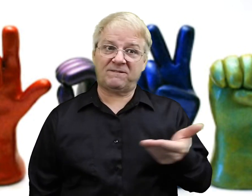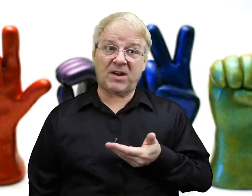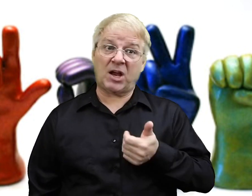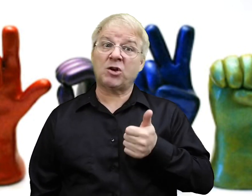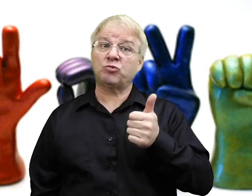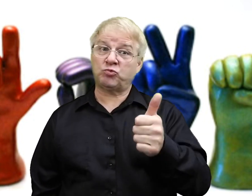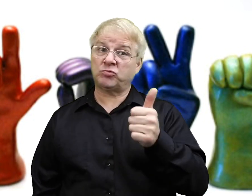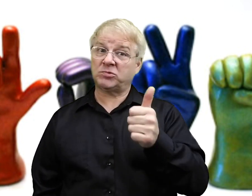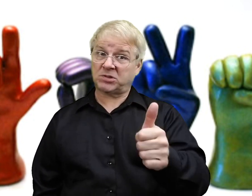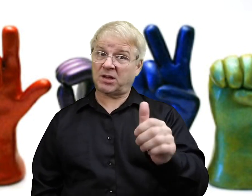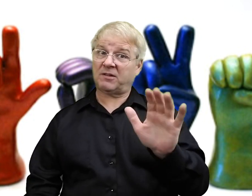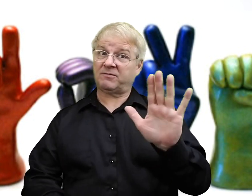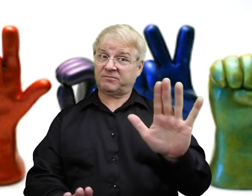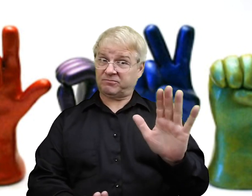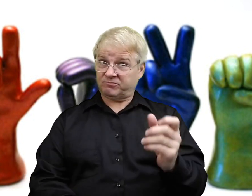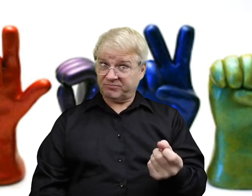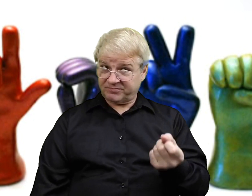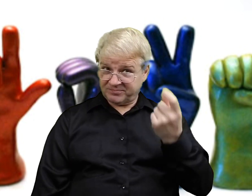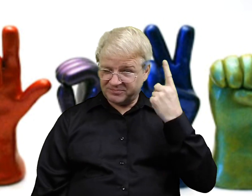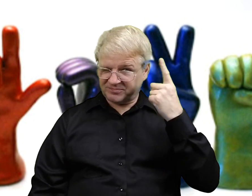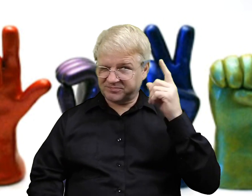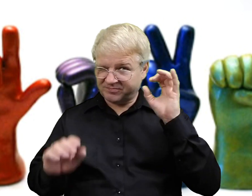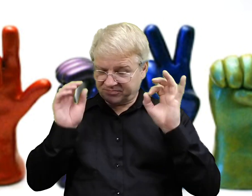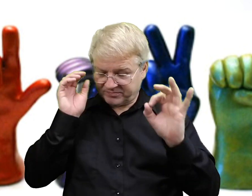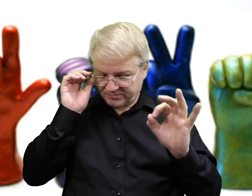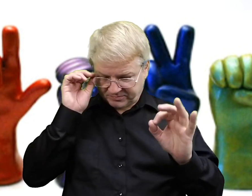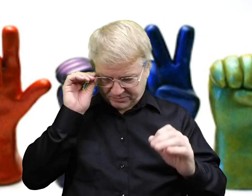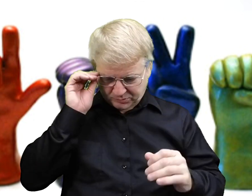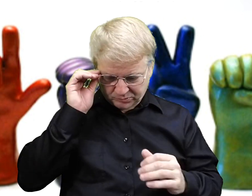do not invite yourself. Okay? Understood? Alright.